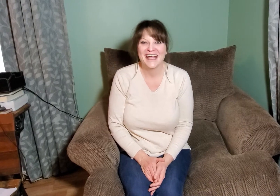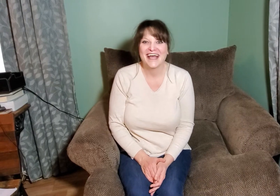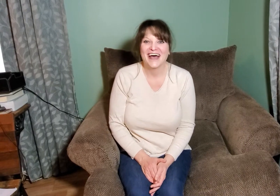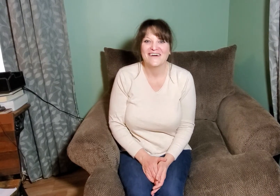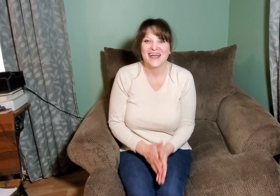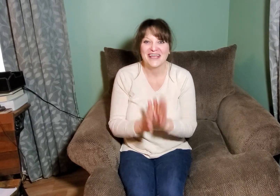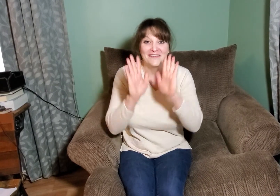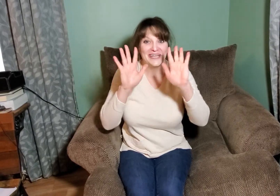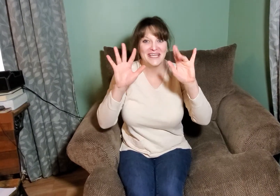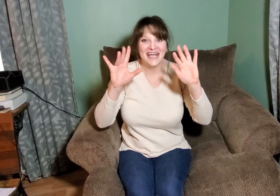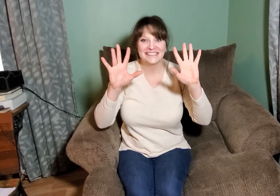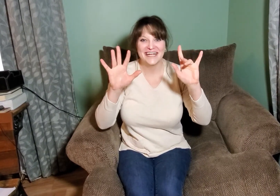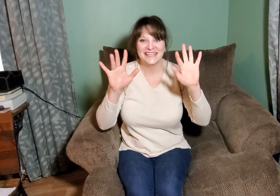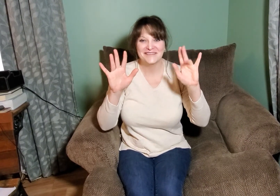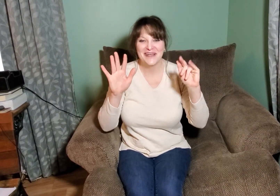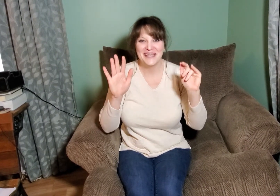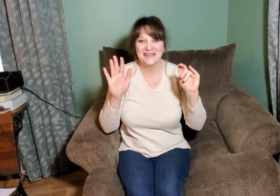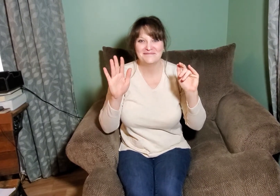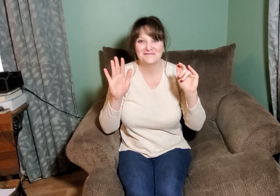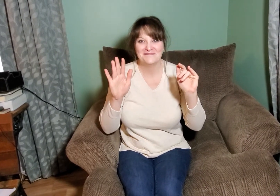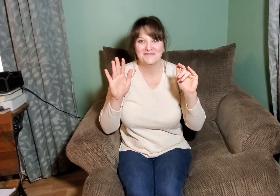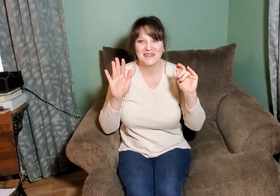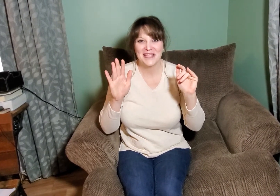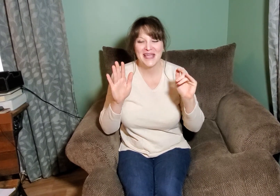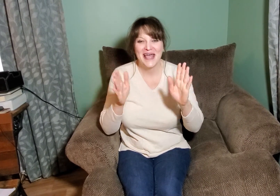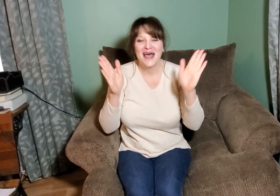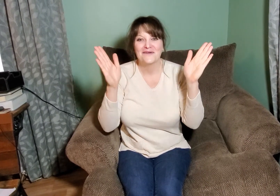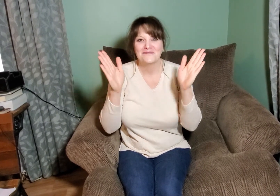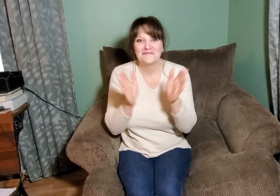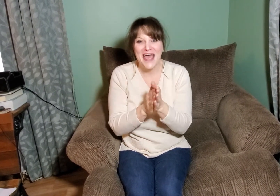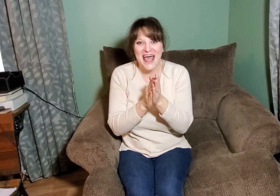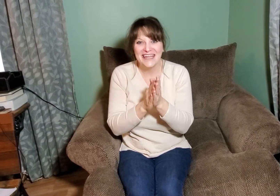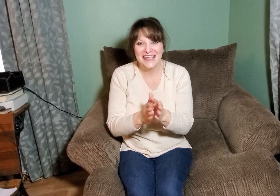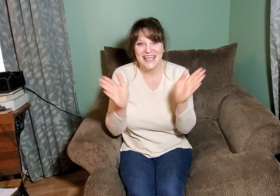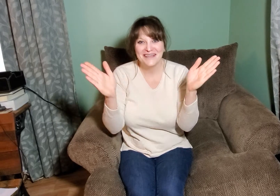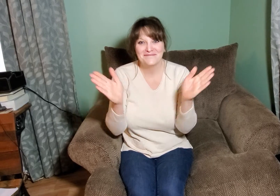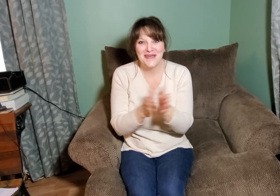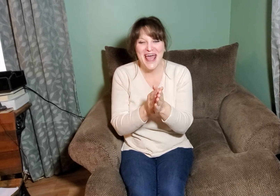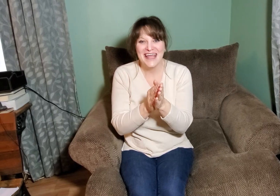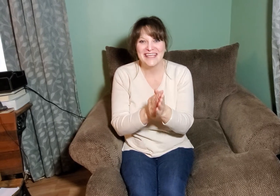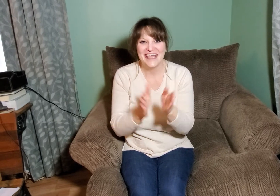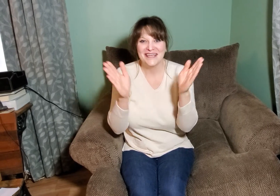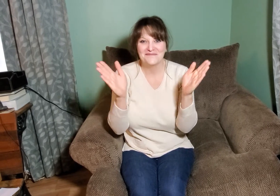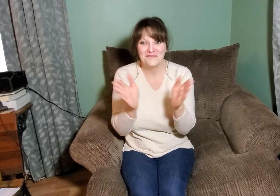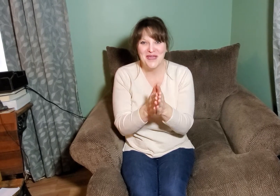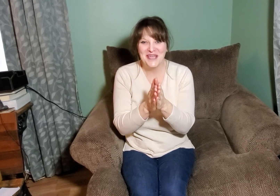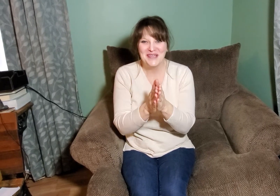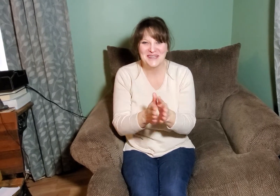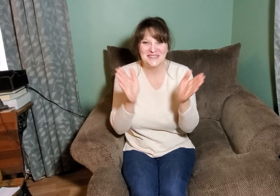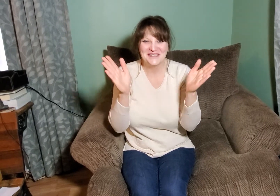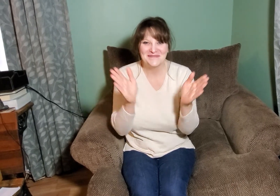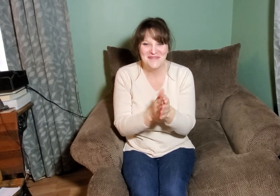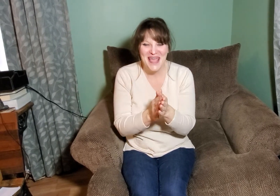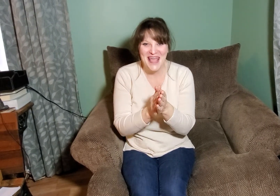Okay, ready? Got your hands ready? Patty cake, patty cake, baker's man.